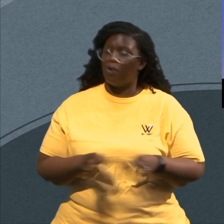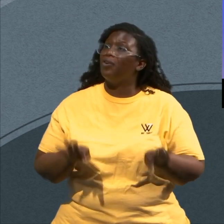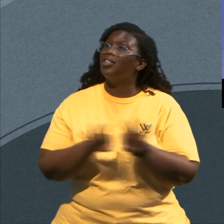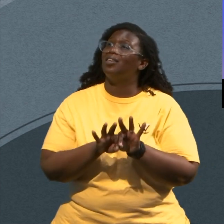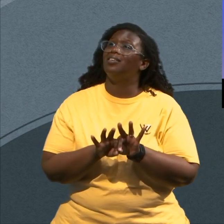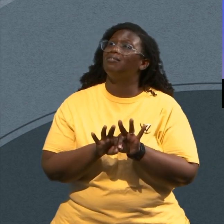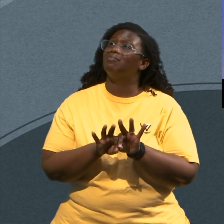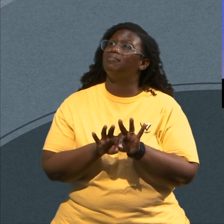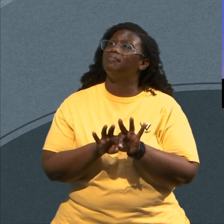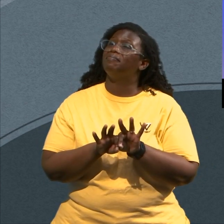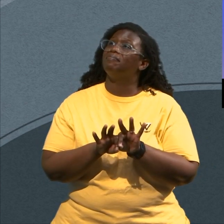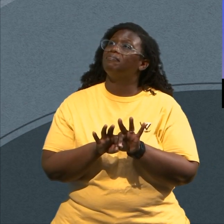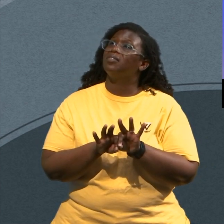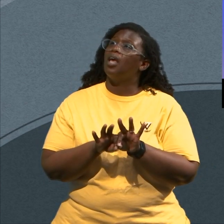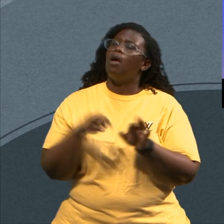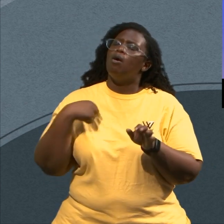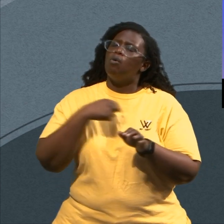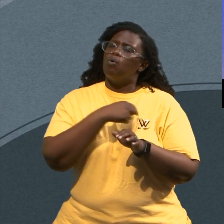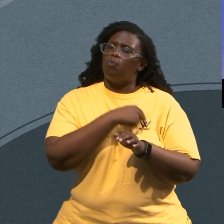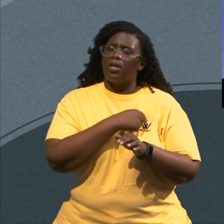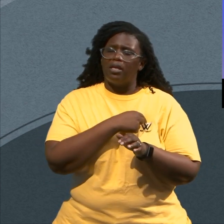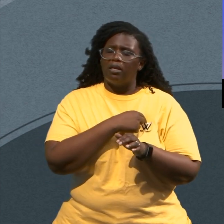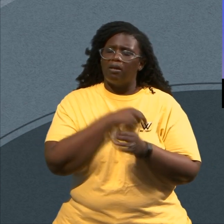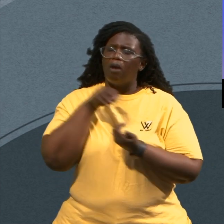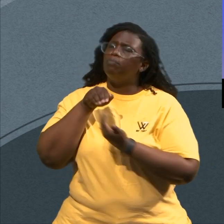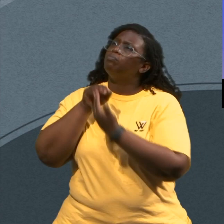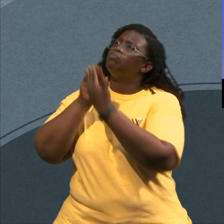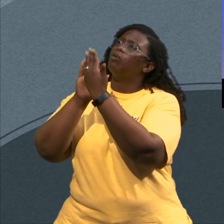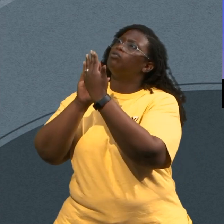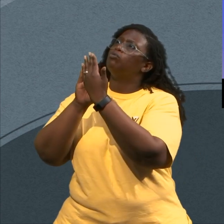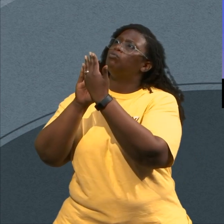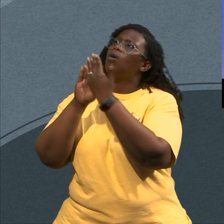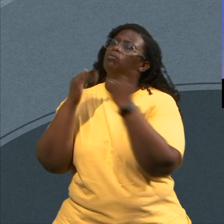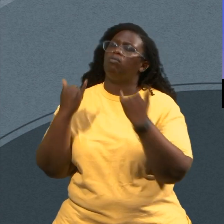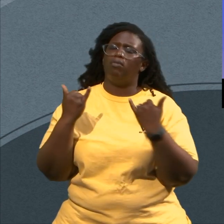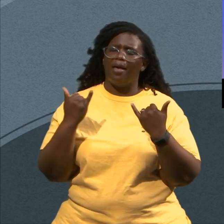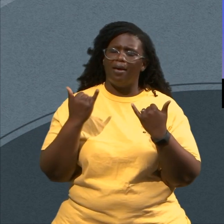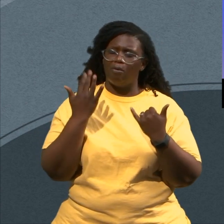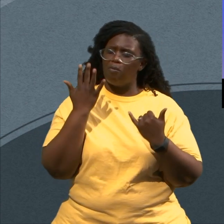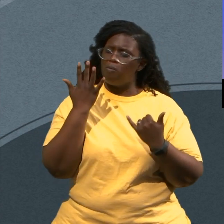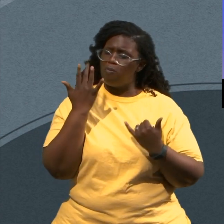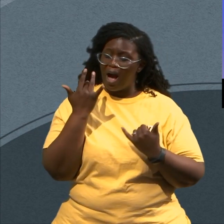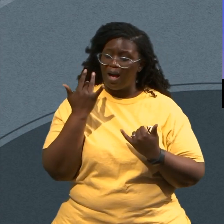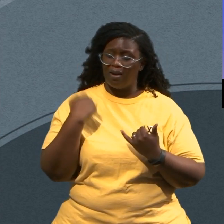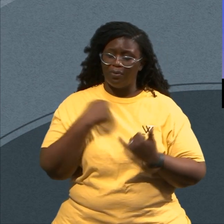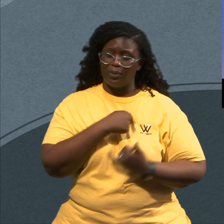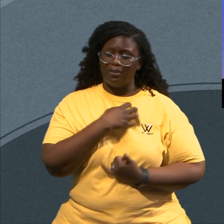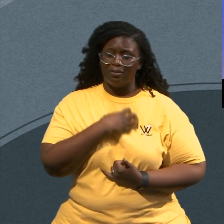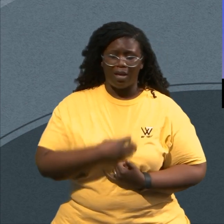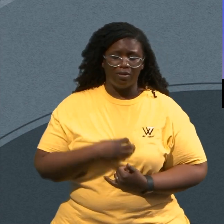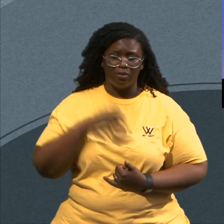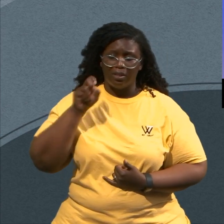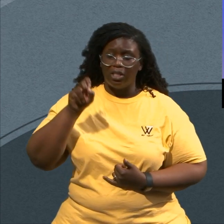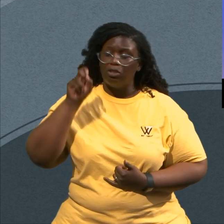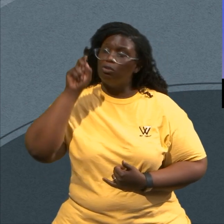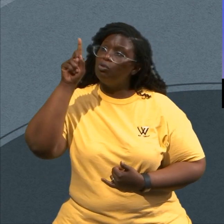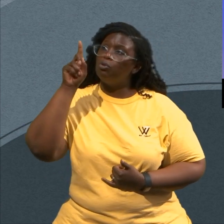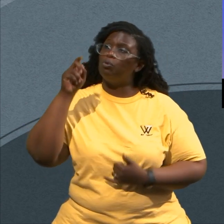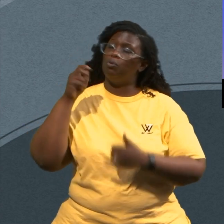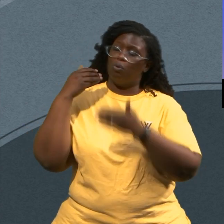We come today, God, because we have a desperate need for you A desperate need to be close to you A desperate need